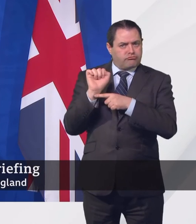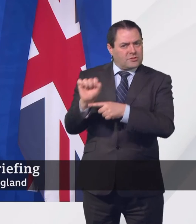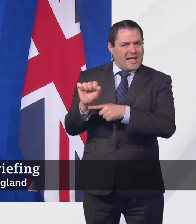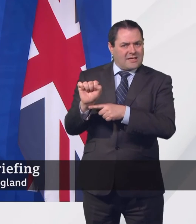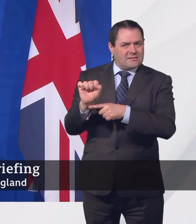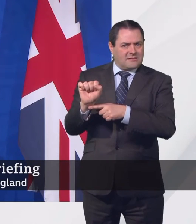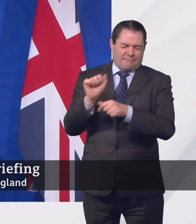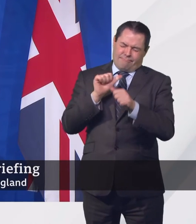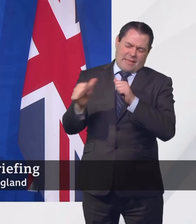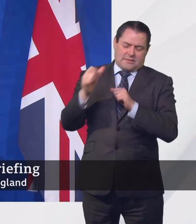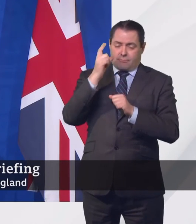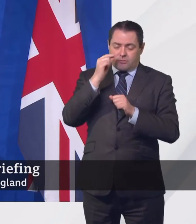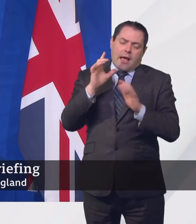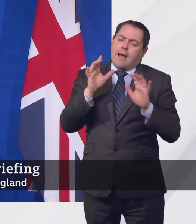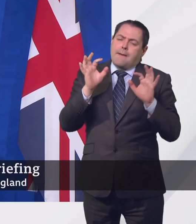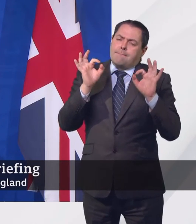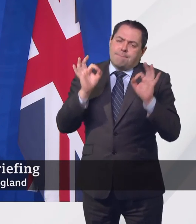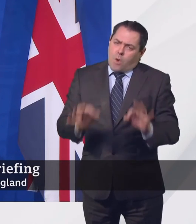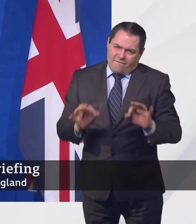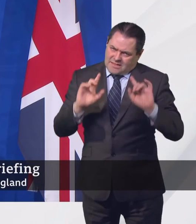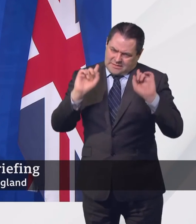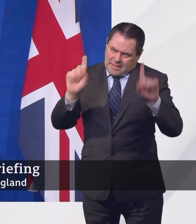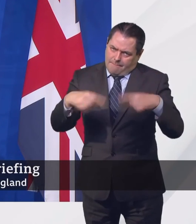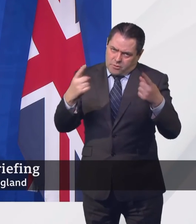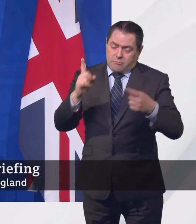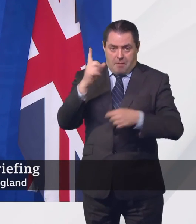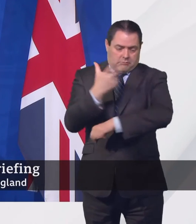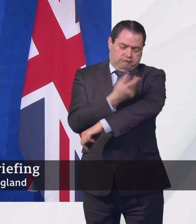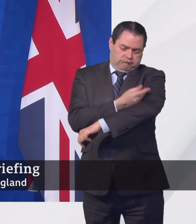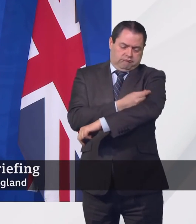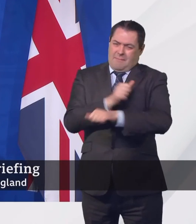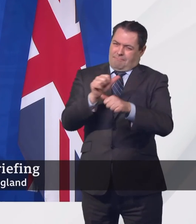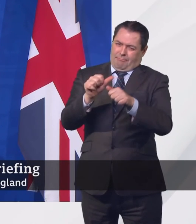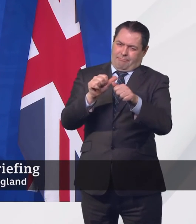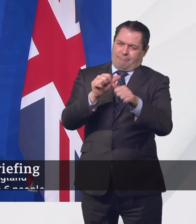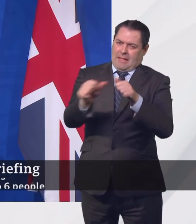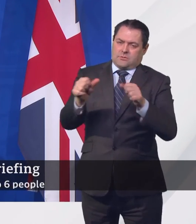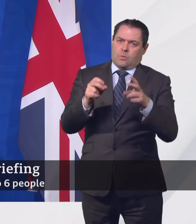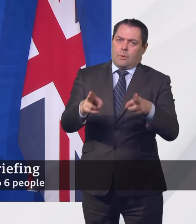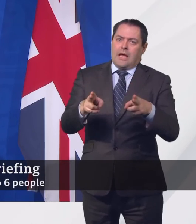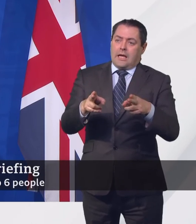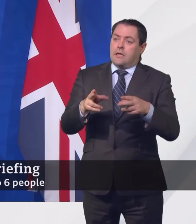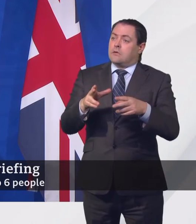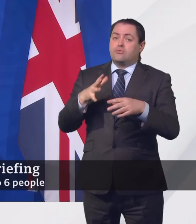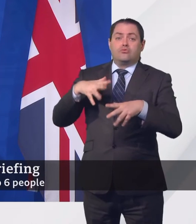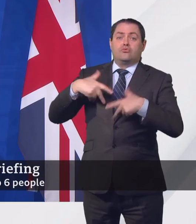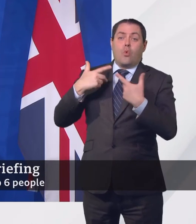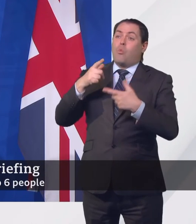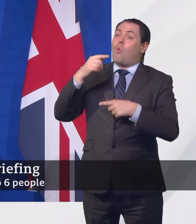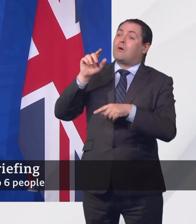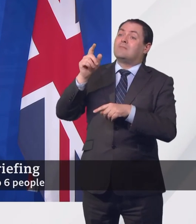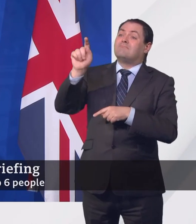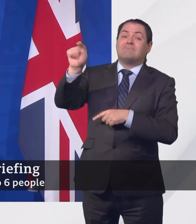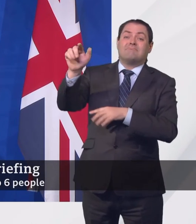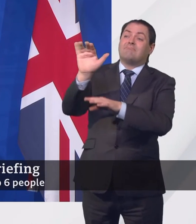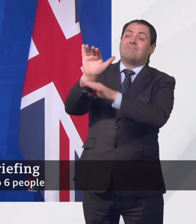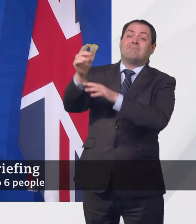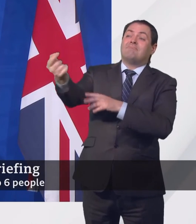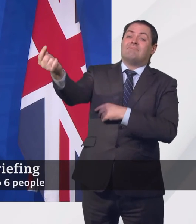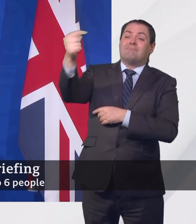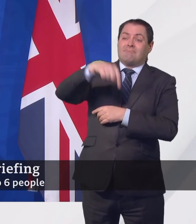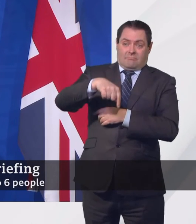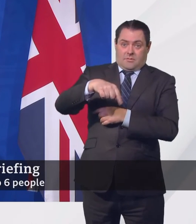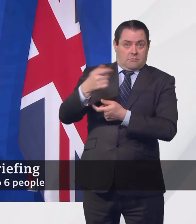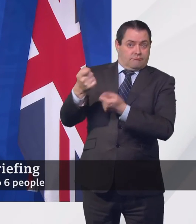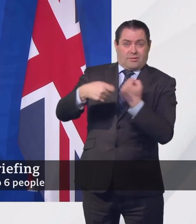perfect, but do as much as we can to prevent the virus coming back in from abroad and new variants coming in from abroad.